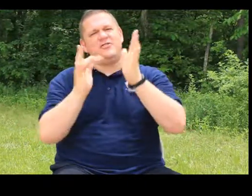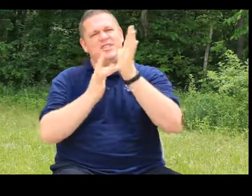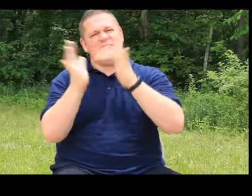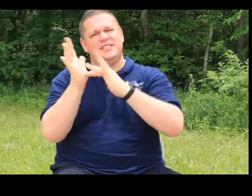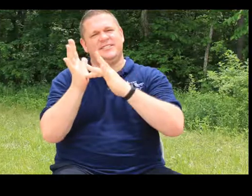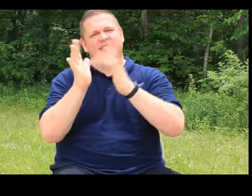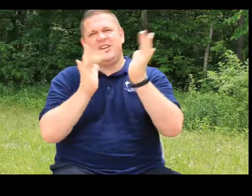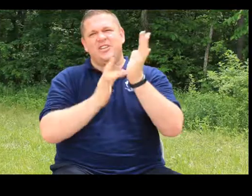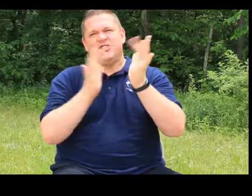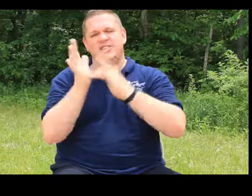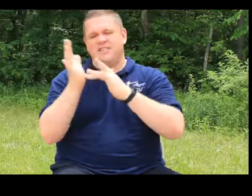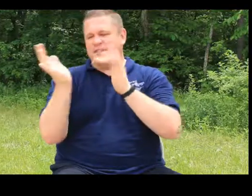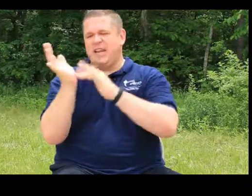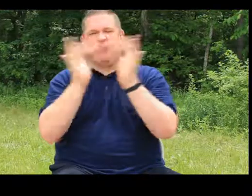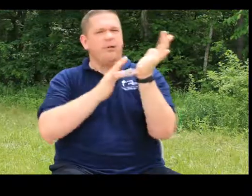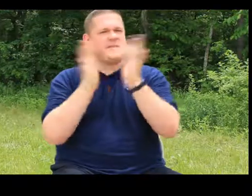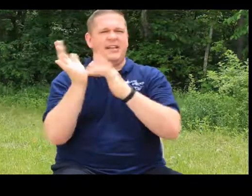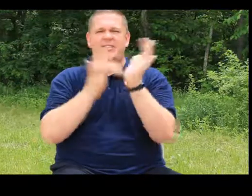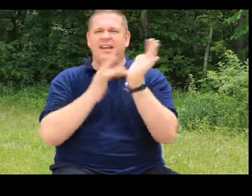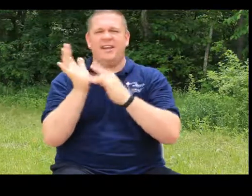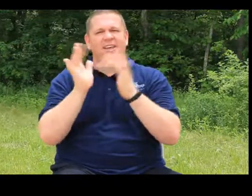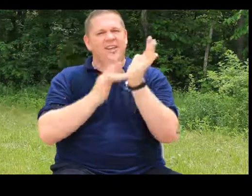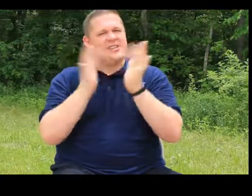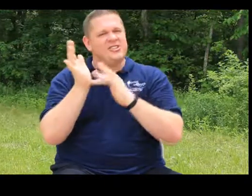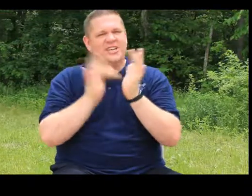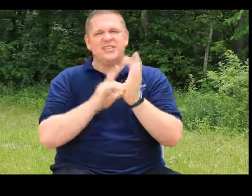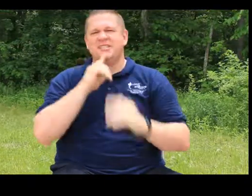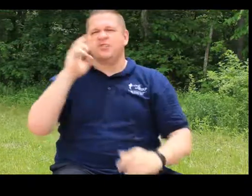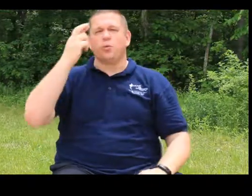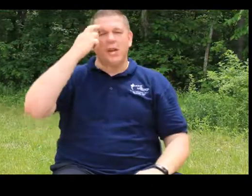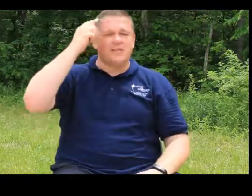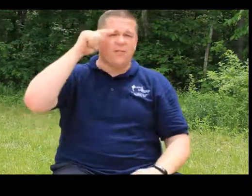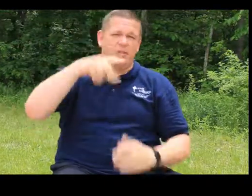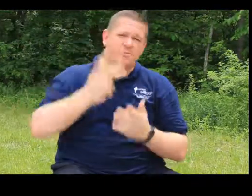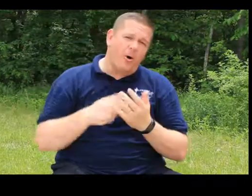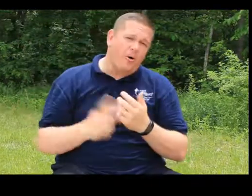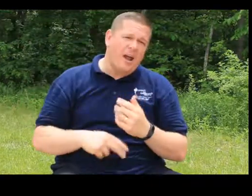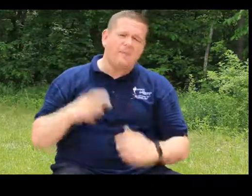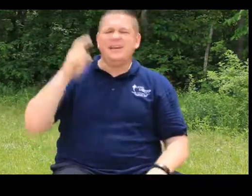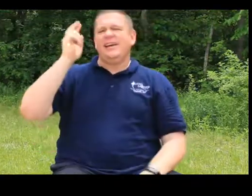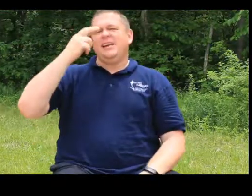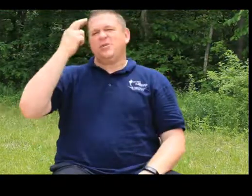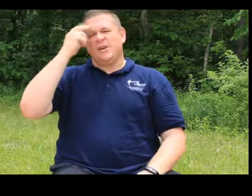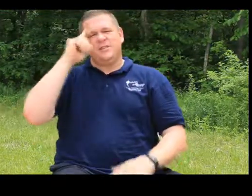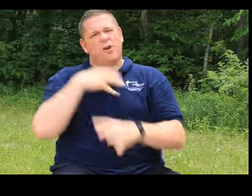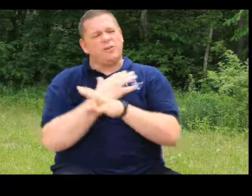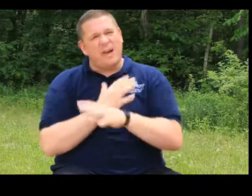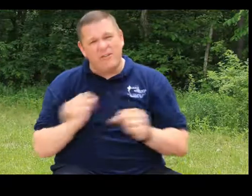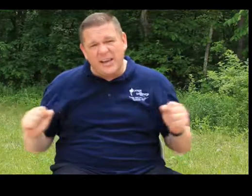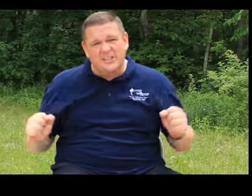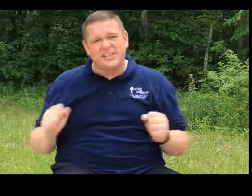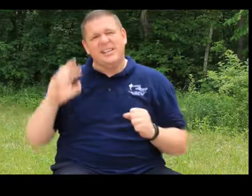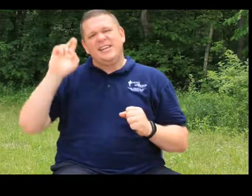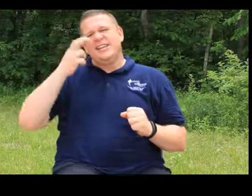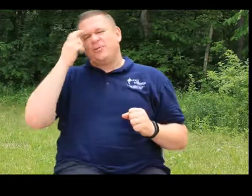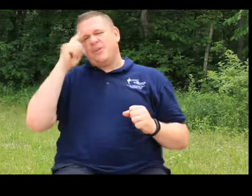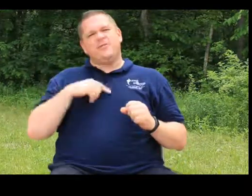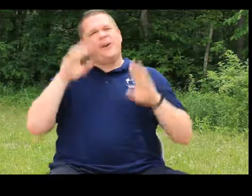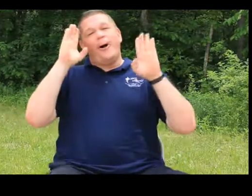Jesus. Jesus, the nail prints in each hand. Jesus is the reason for this program. He's the reason for our salvation. He's the reason for our